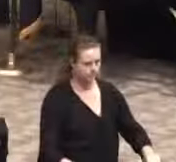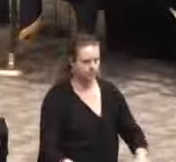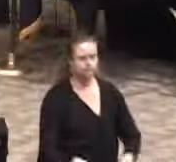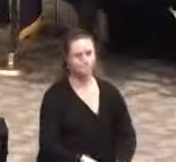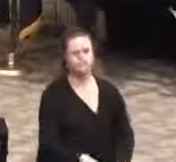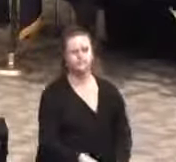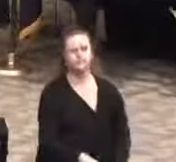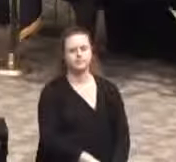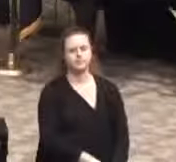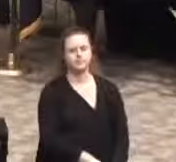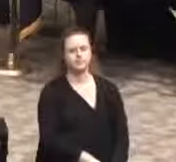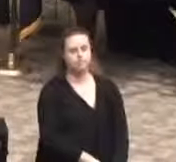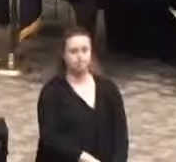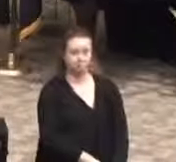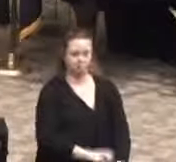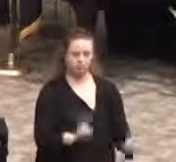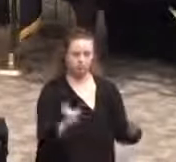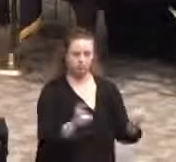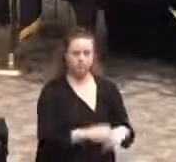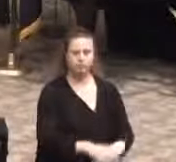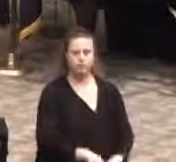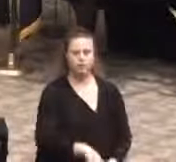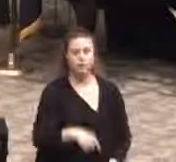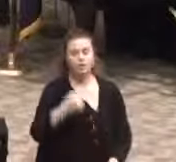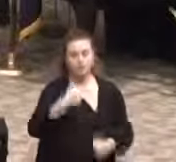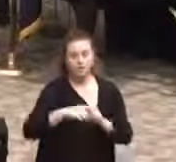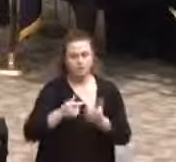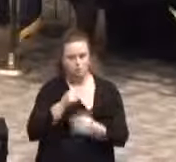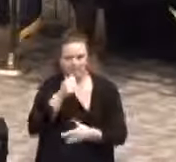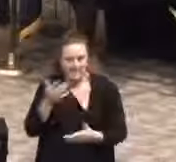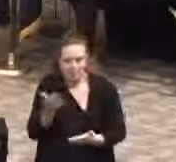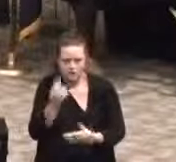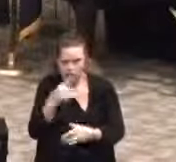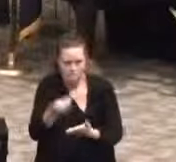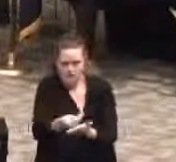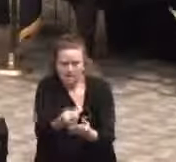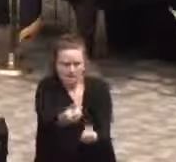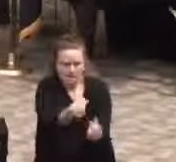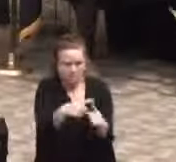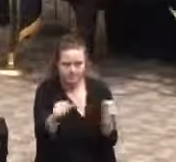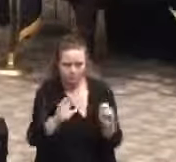Remember, class, that we are not here just to earn a paycheck, but to make a difference.